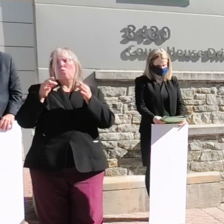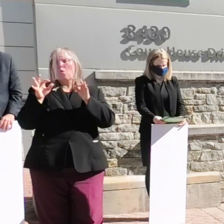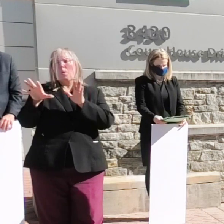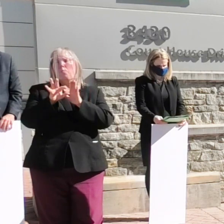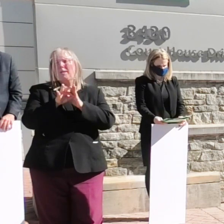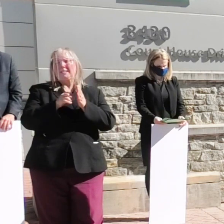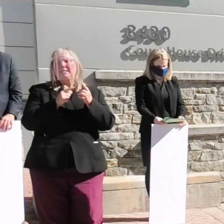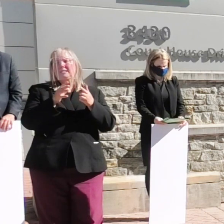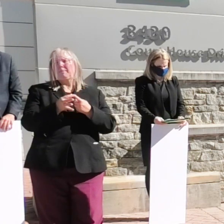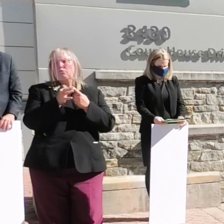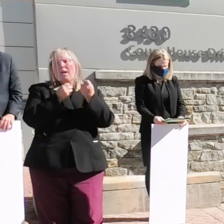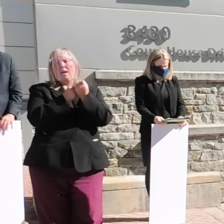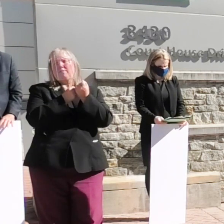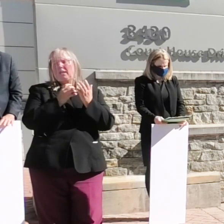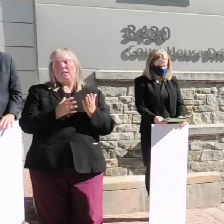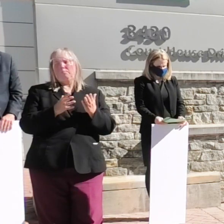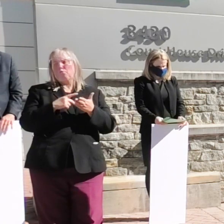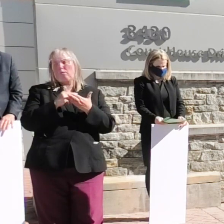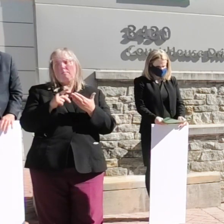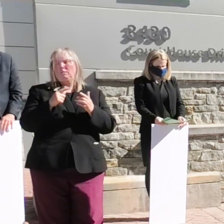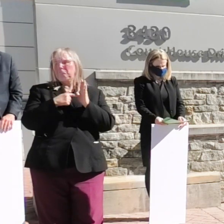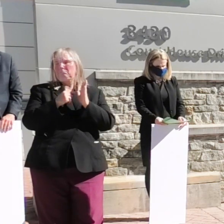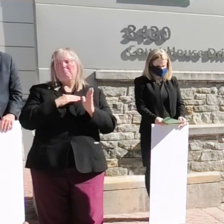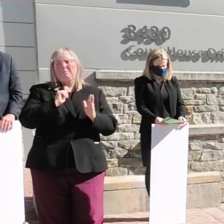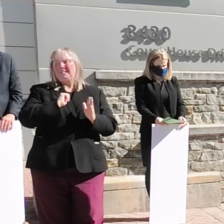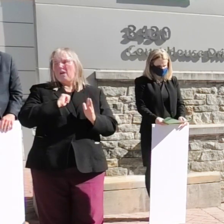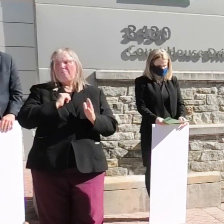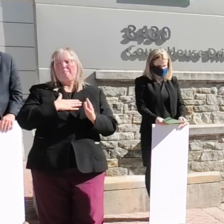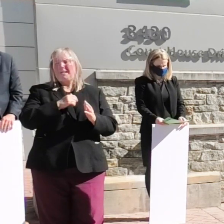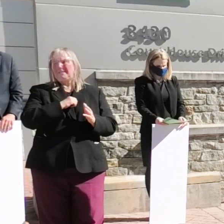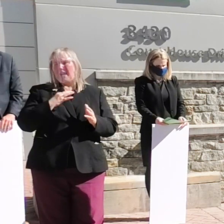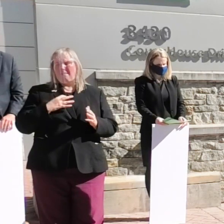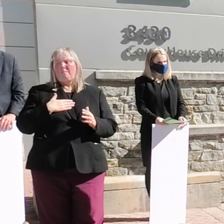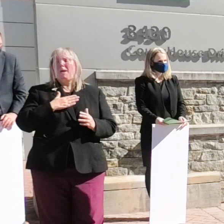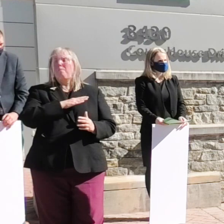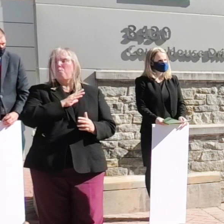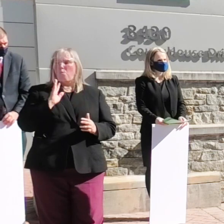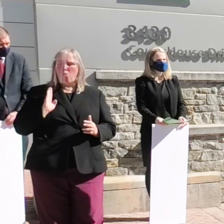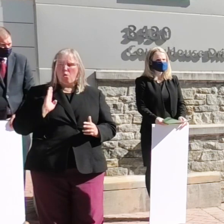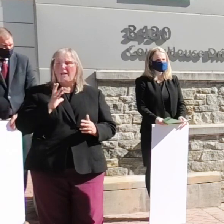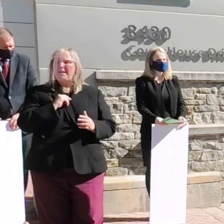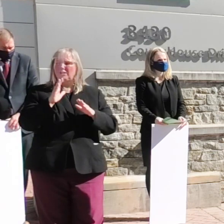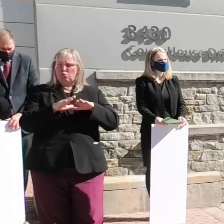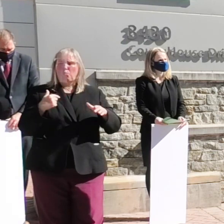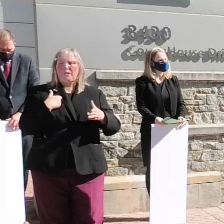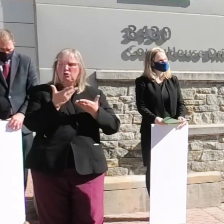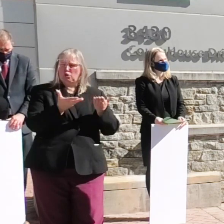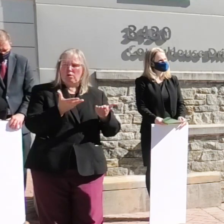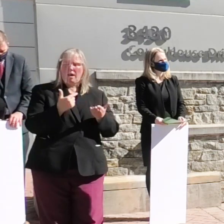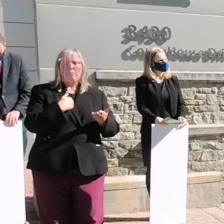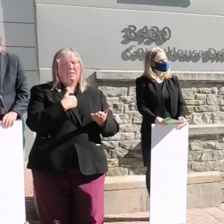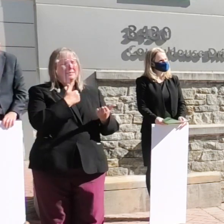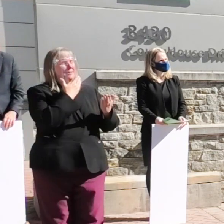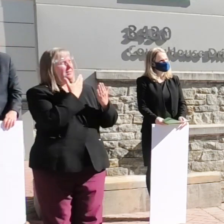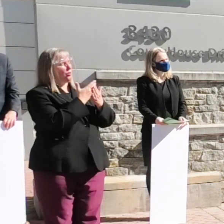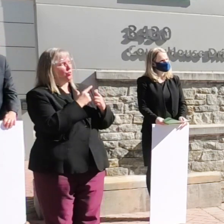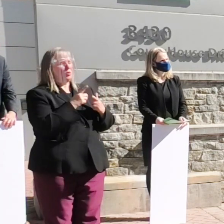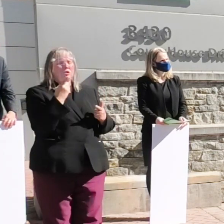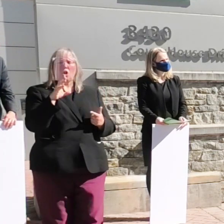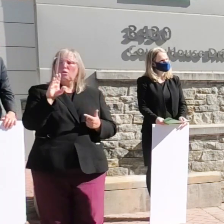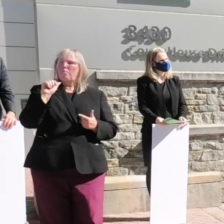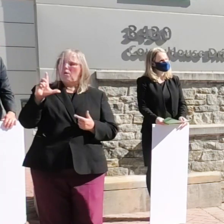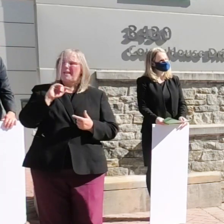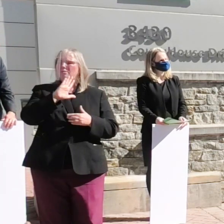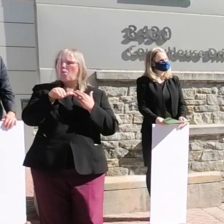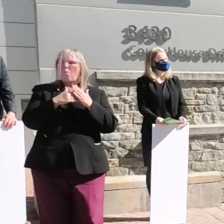program on behalf of myself my staff my board and the children we serve i would like to thank dr ball as well as his entire